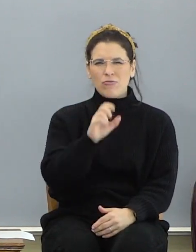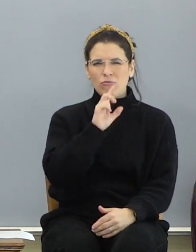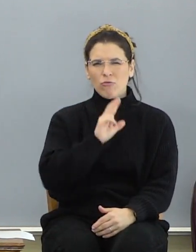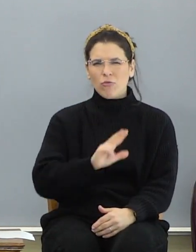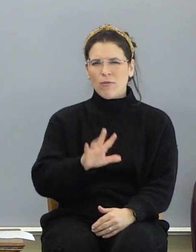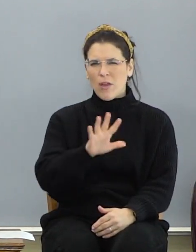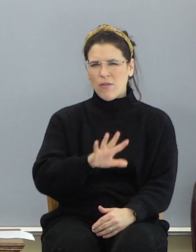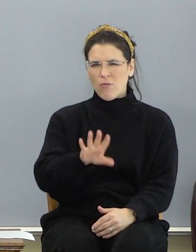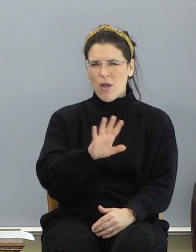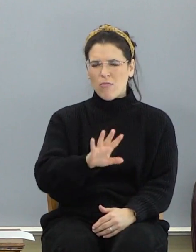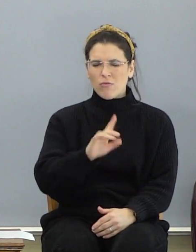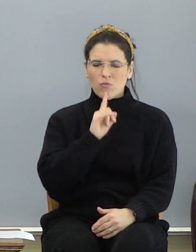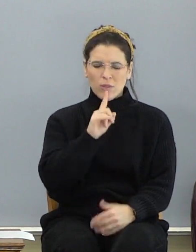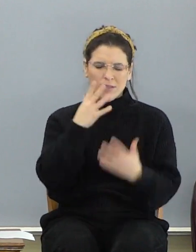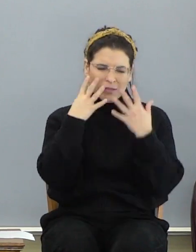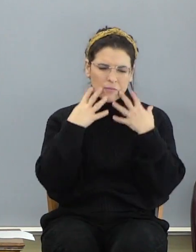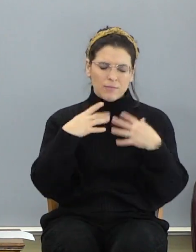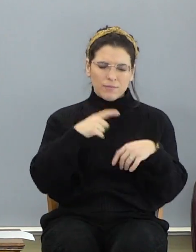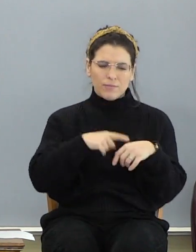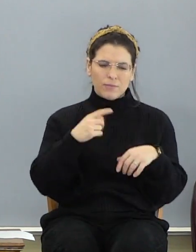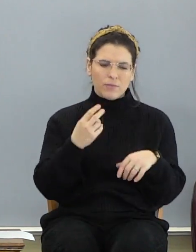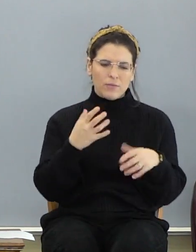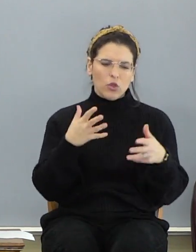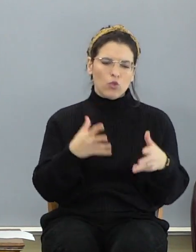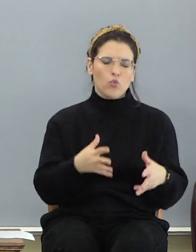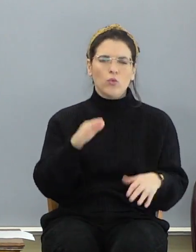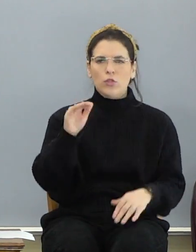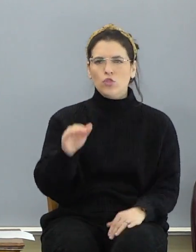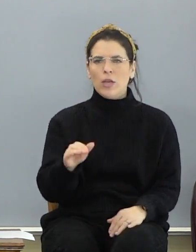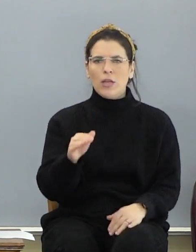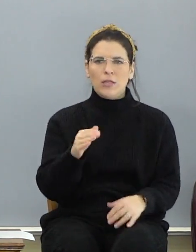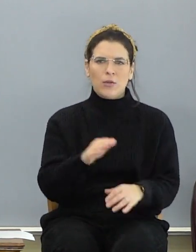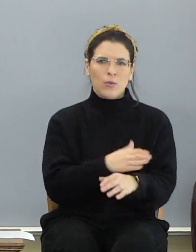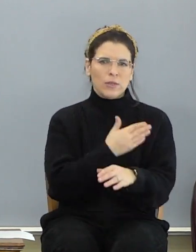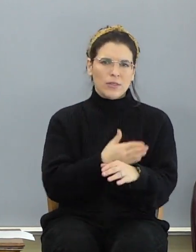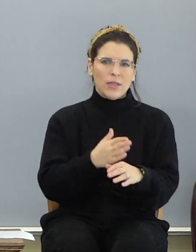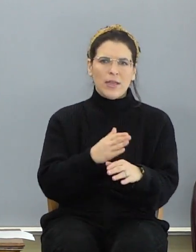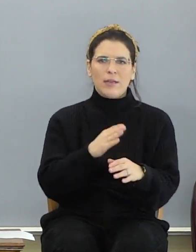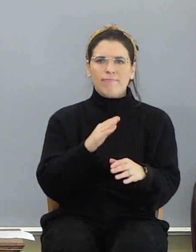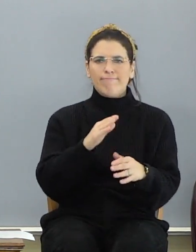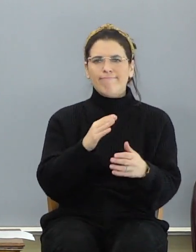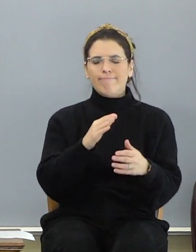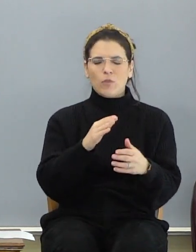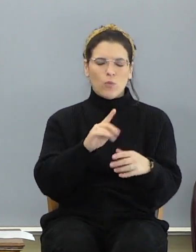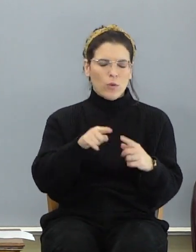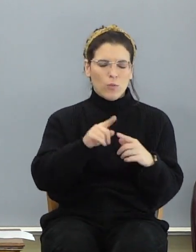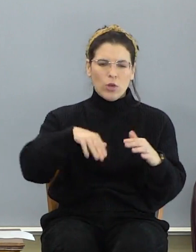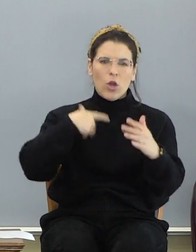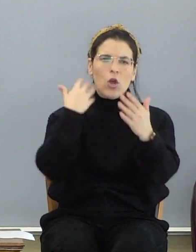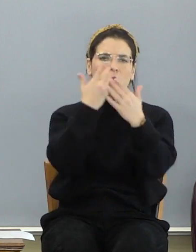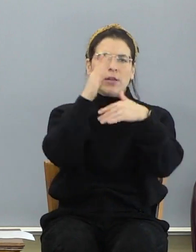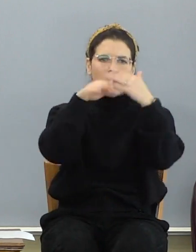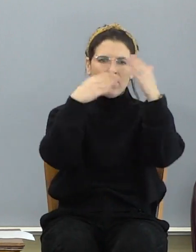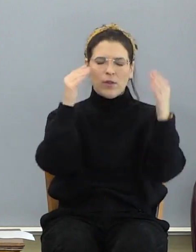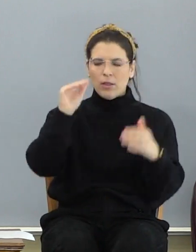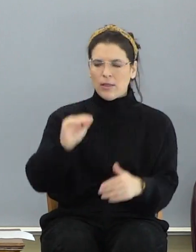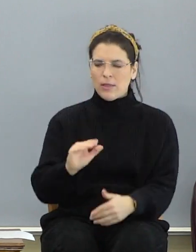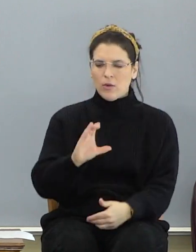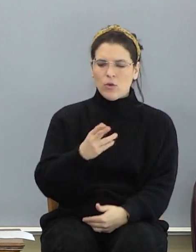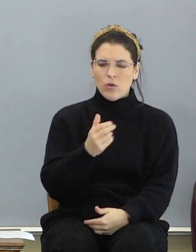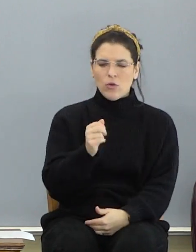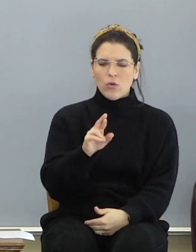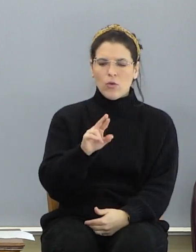a young one. But, you know, I got it thinking about it. We just sang that song when we all get to heaven. Little Charlotte went to heaven, you know,